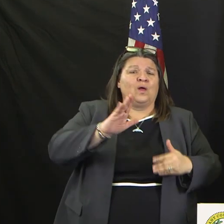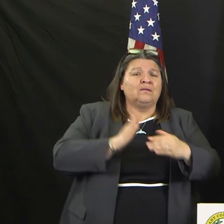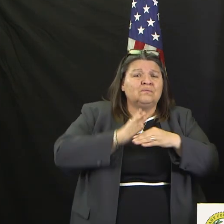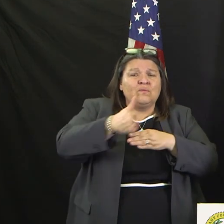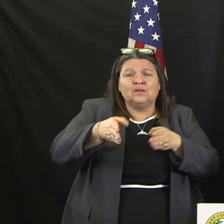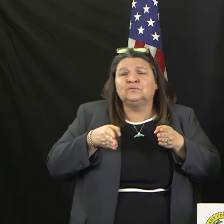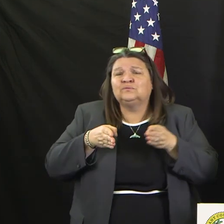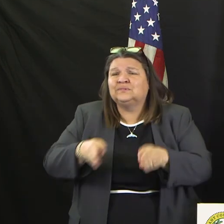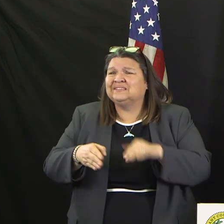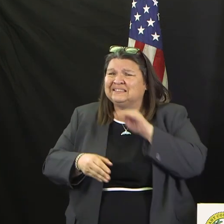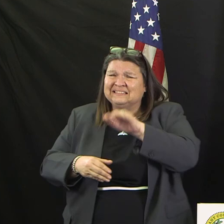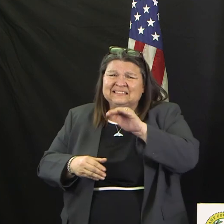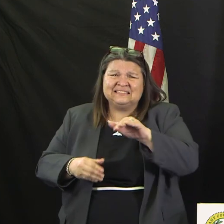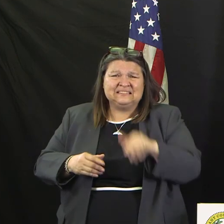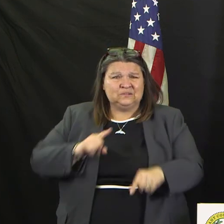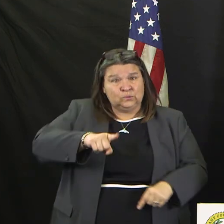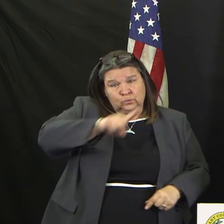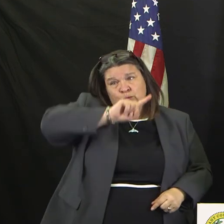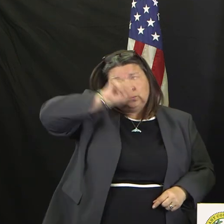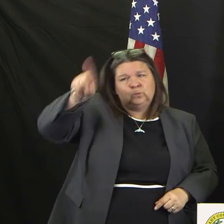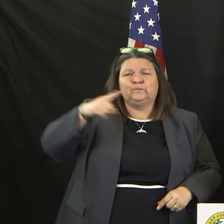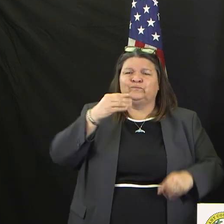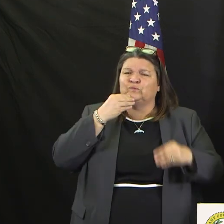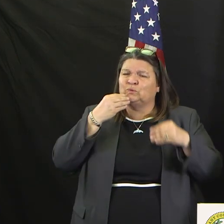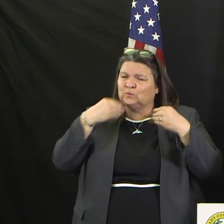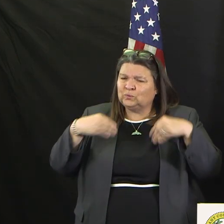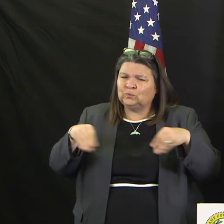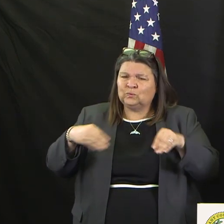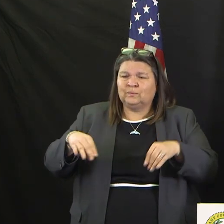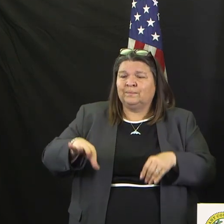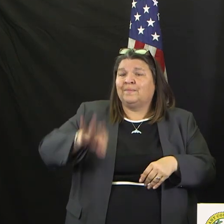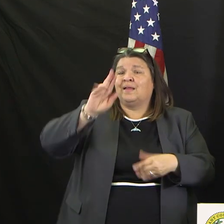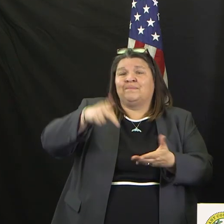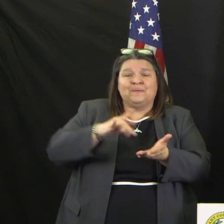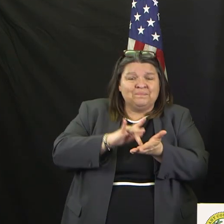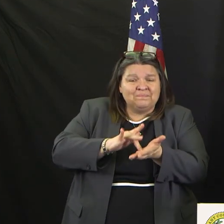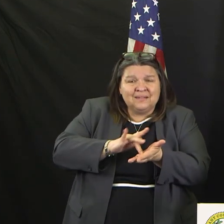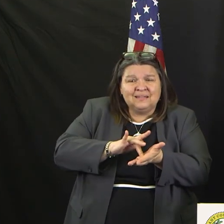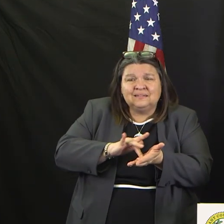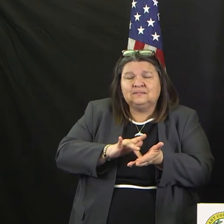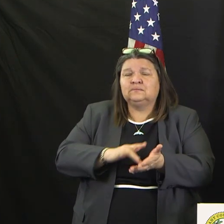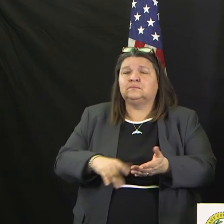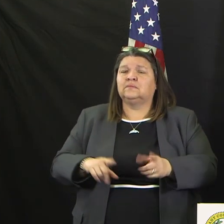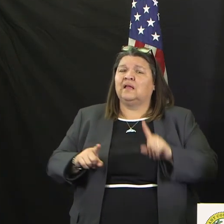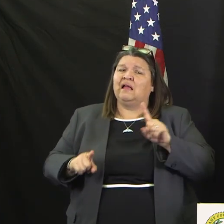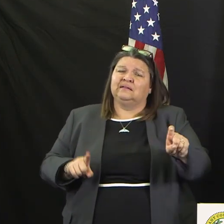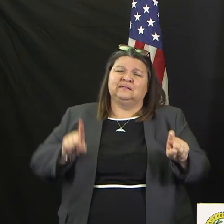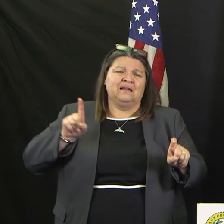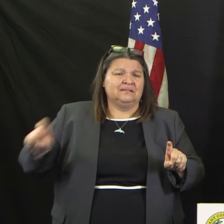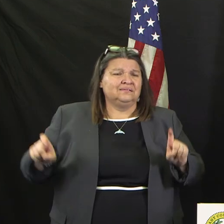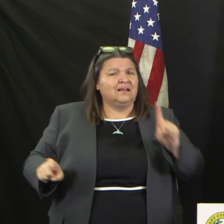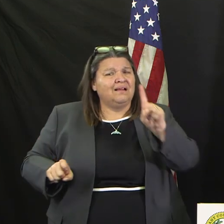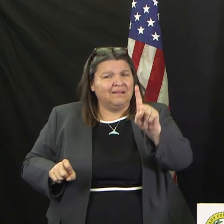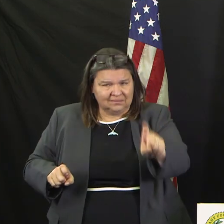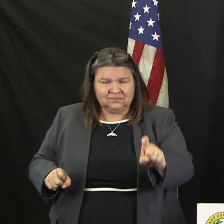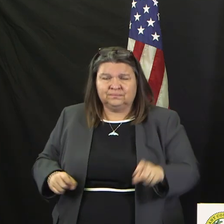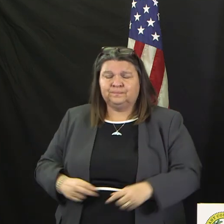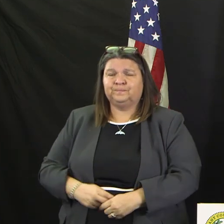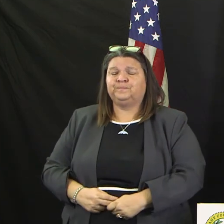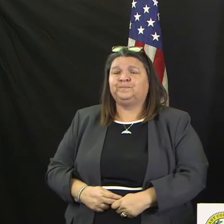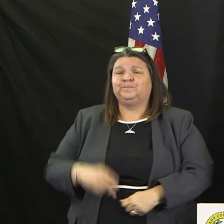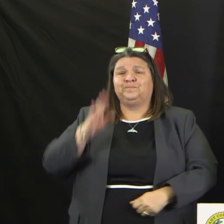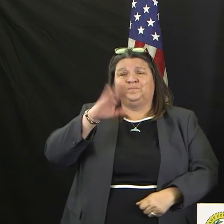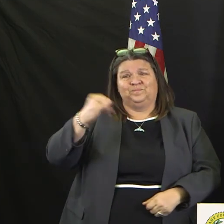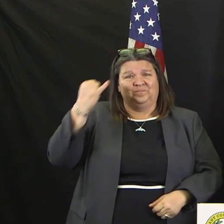at the pharmacies, where you need to be. We know it's a difficult time, and know that if you lose your job and you can't pay your utilities,